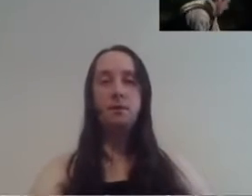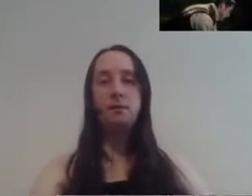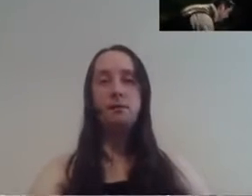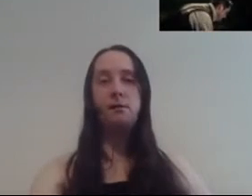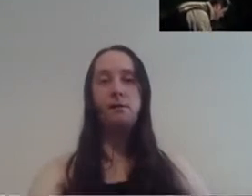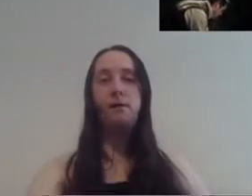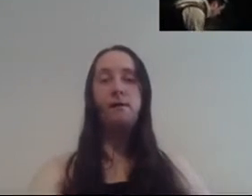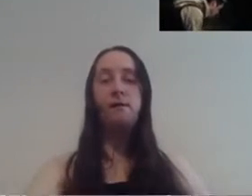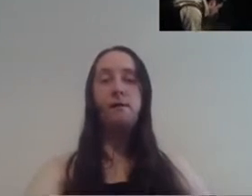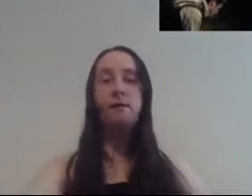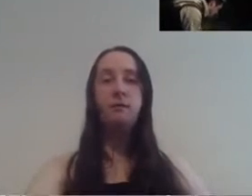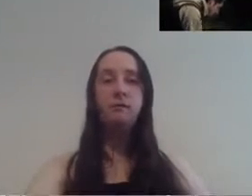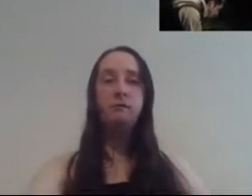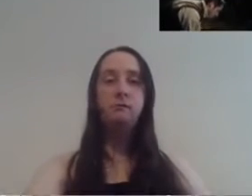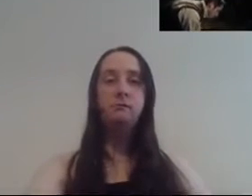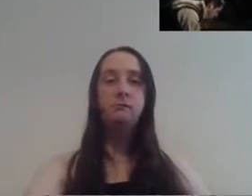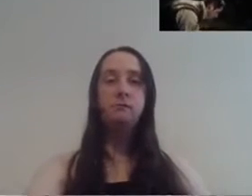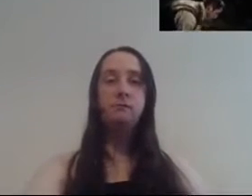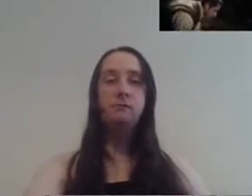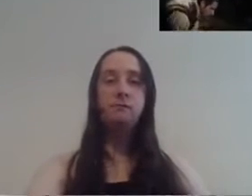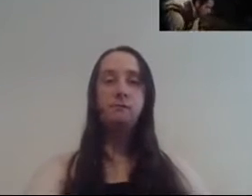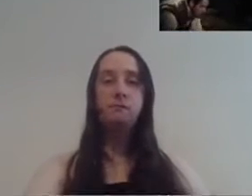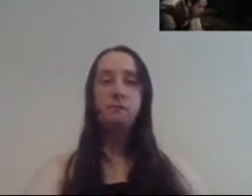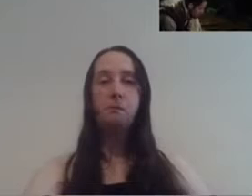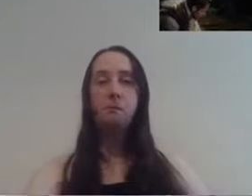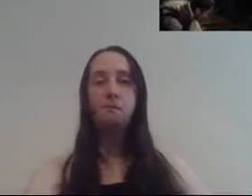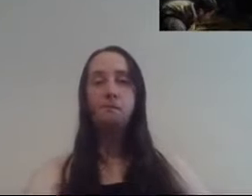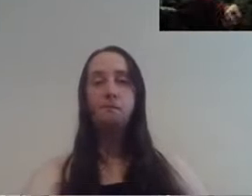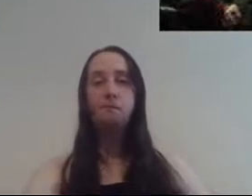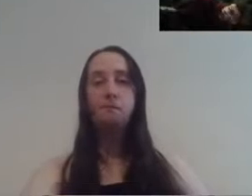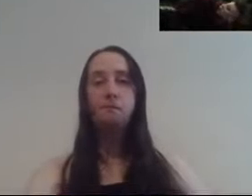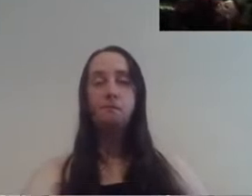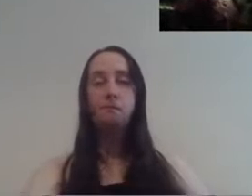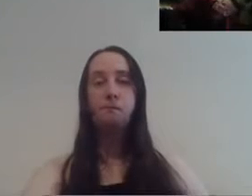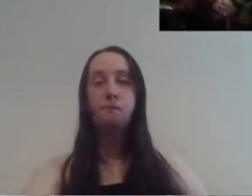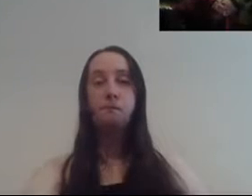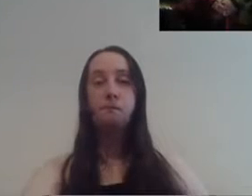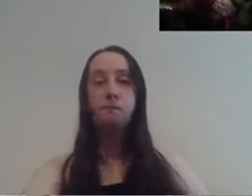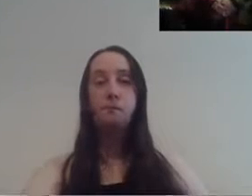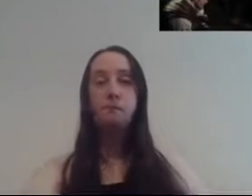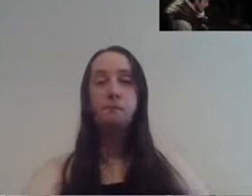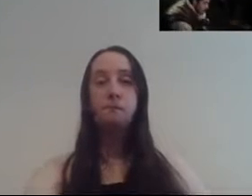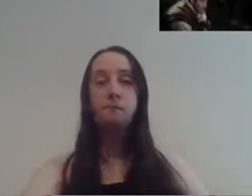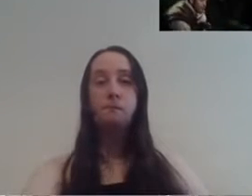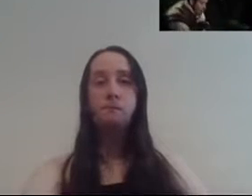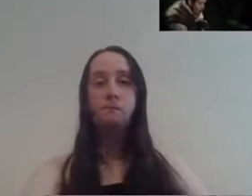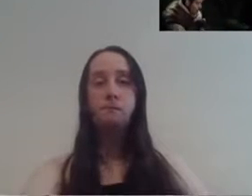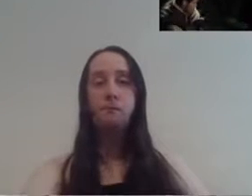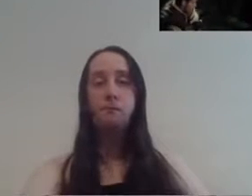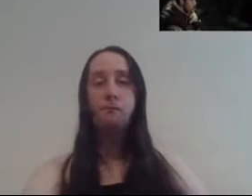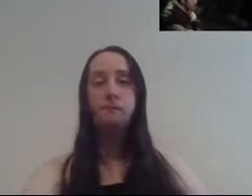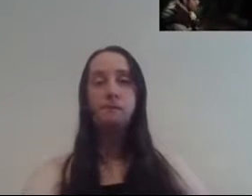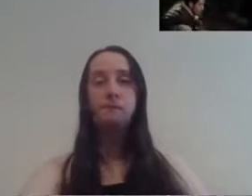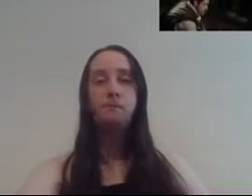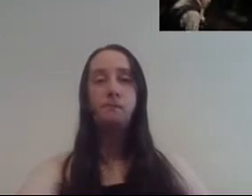I've come to steal a potion from a wicked witch that can mend a broken heart so I guess the former bit was a bit premature